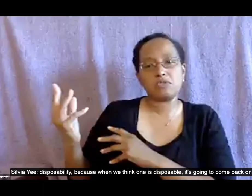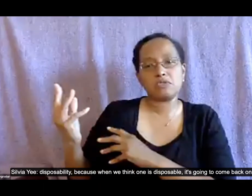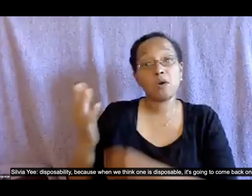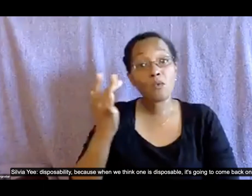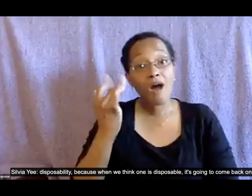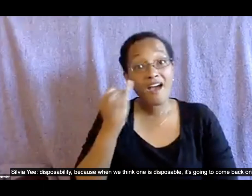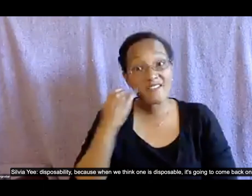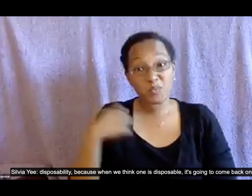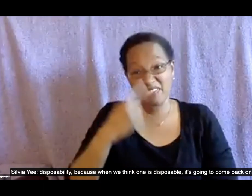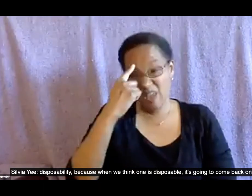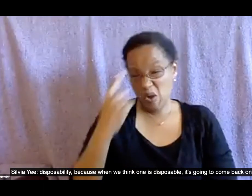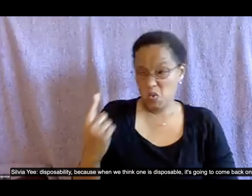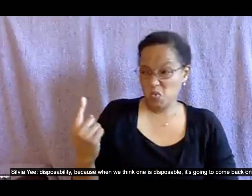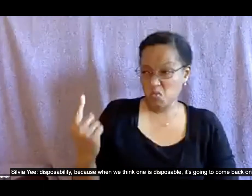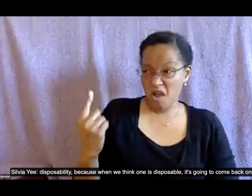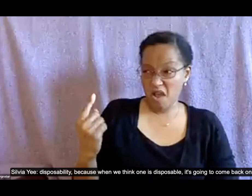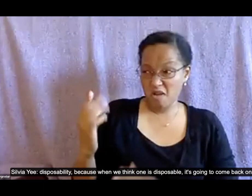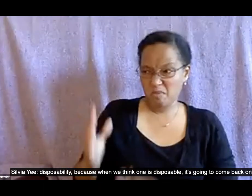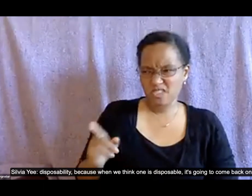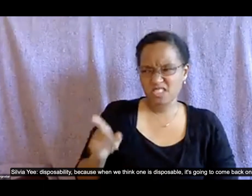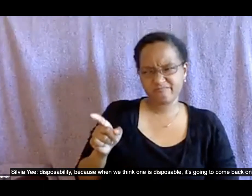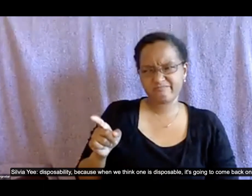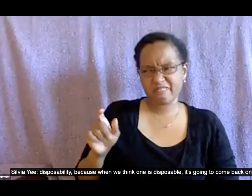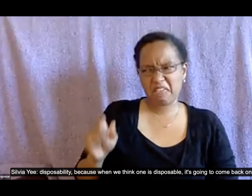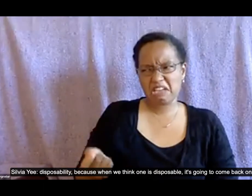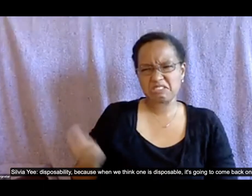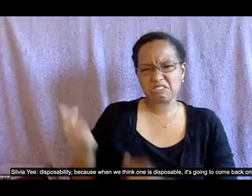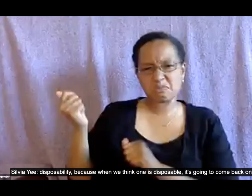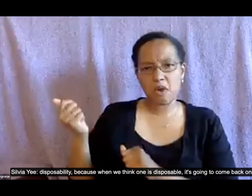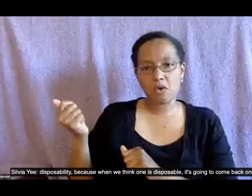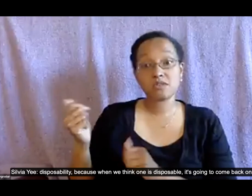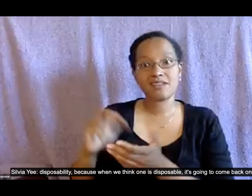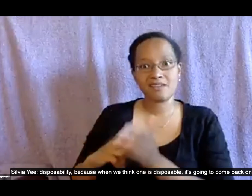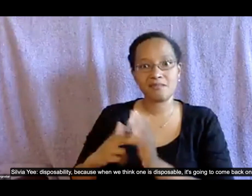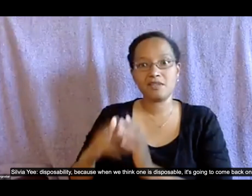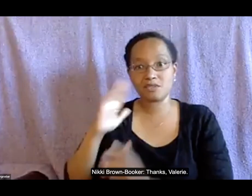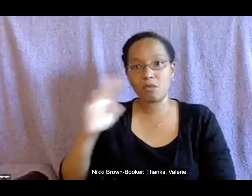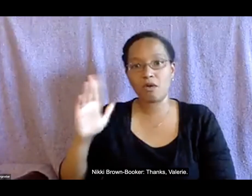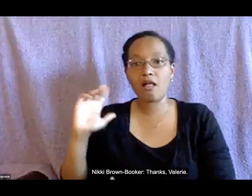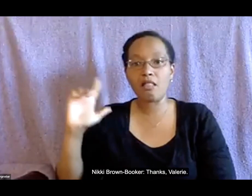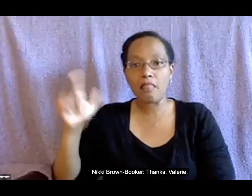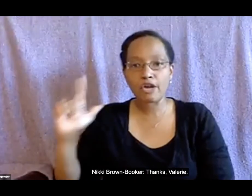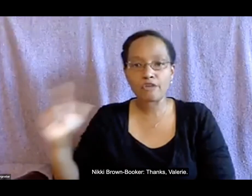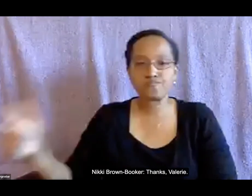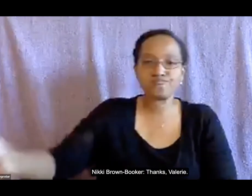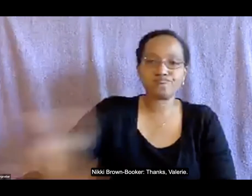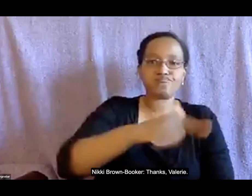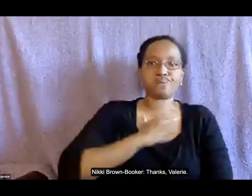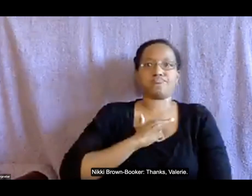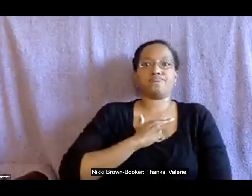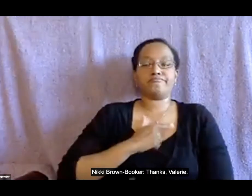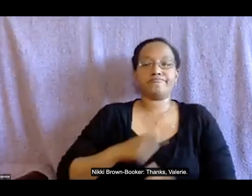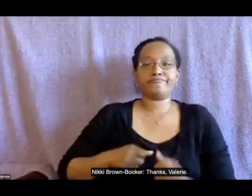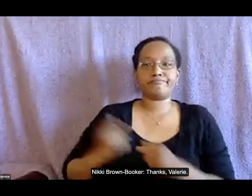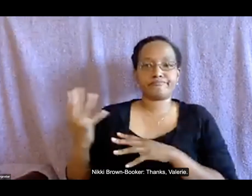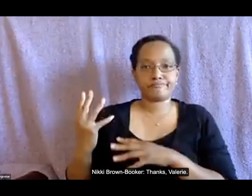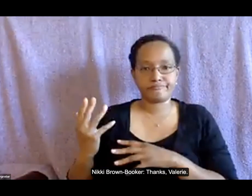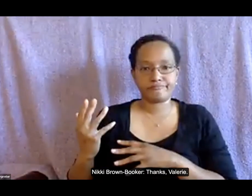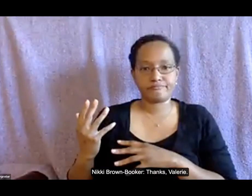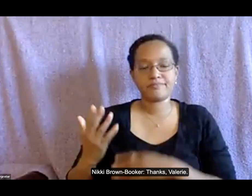it's going to come back on us all thanks valerie